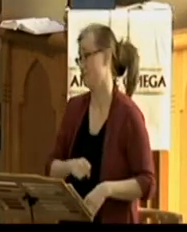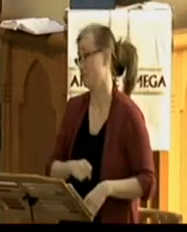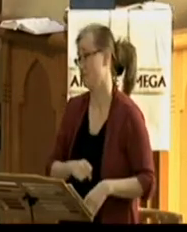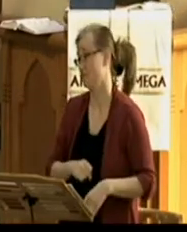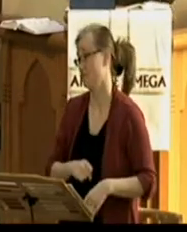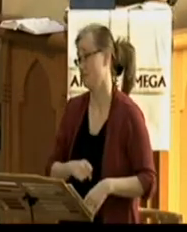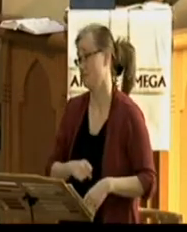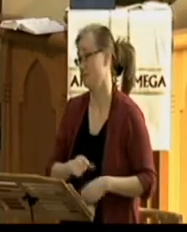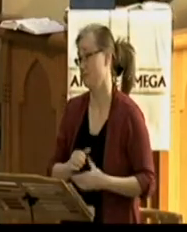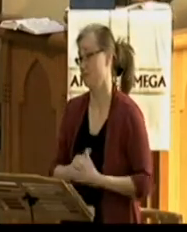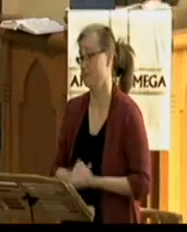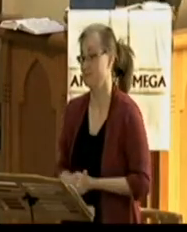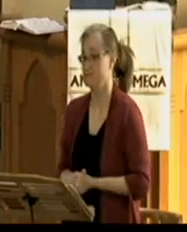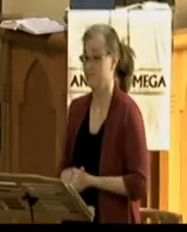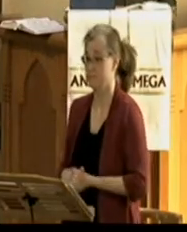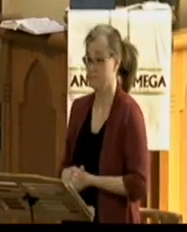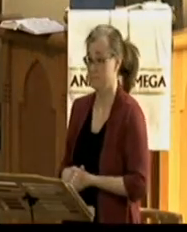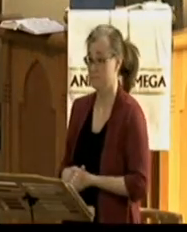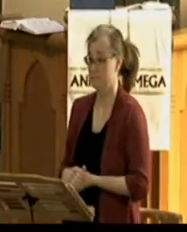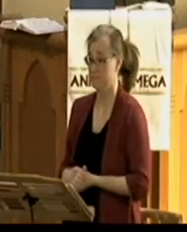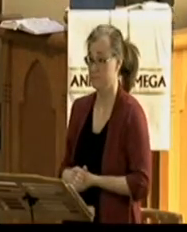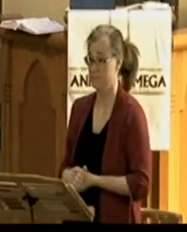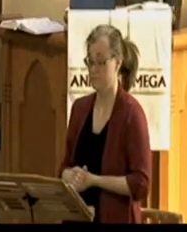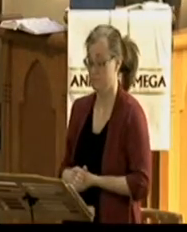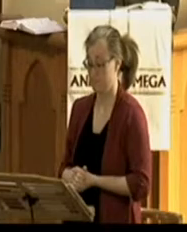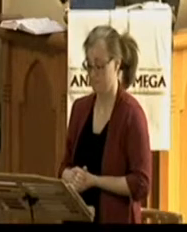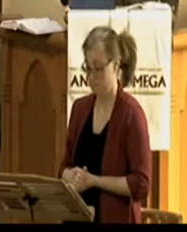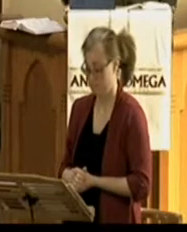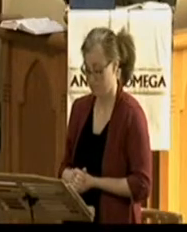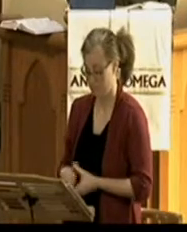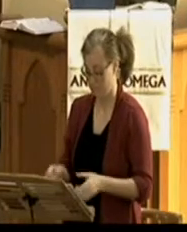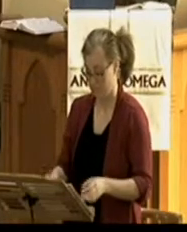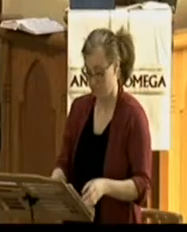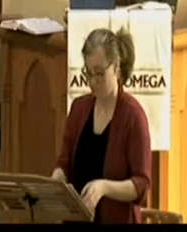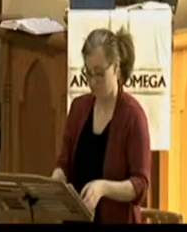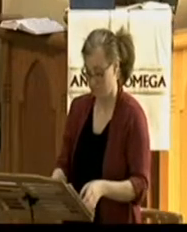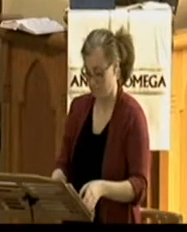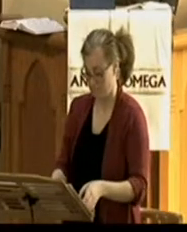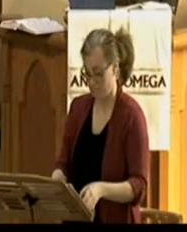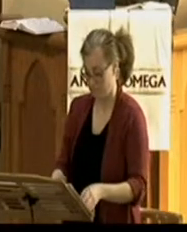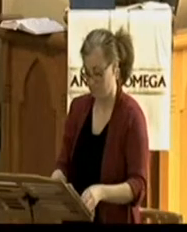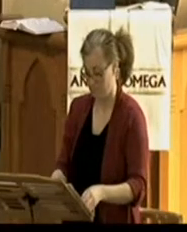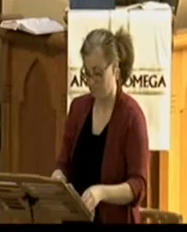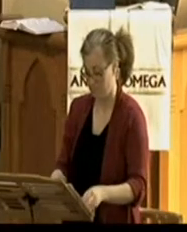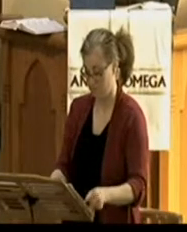sovereign control over our lives, even turning disasters for our good, for the good of those who love him.